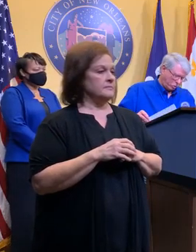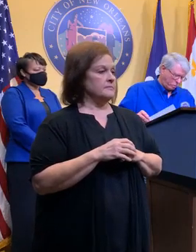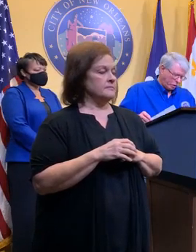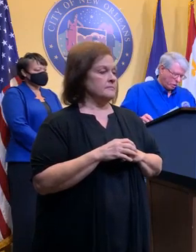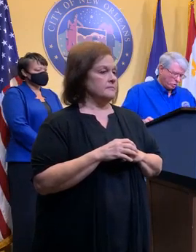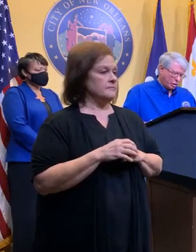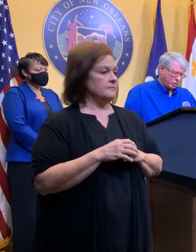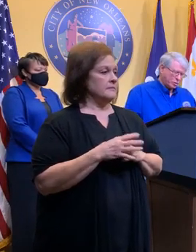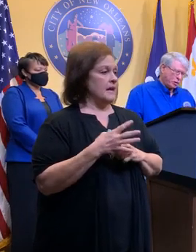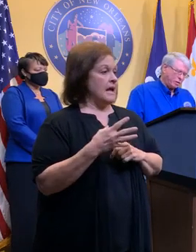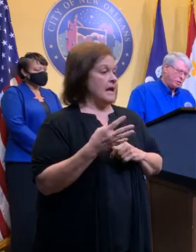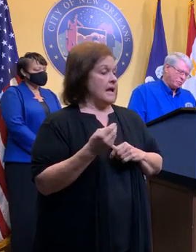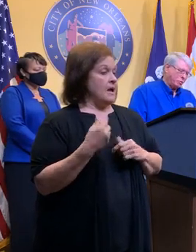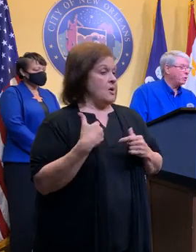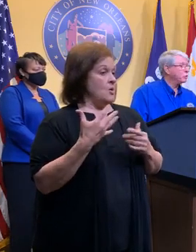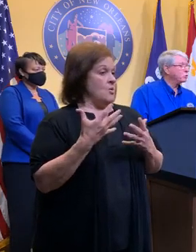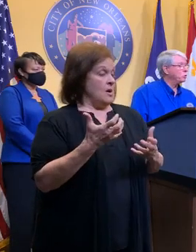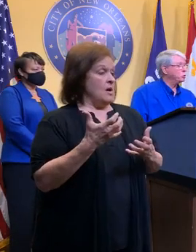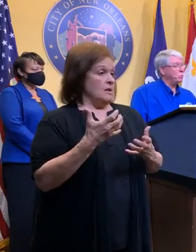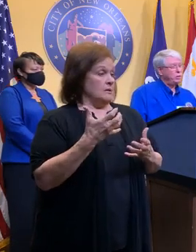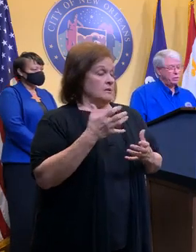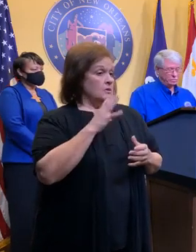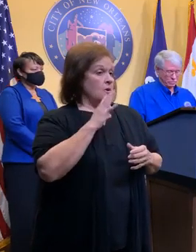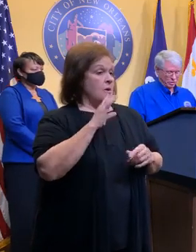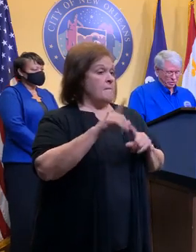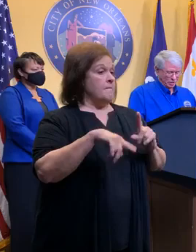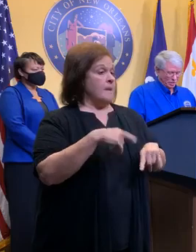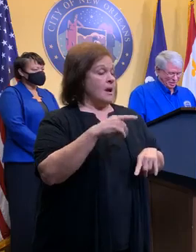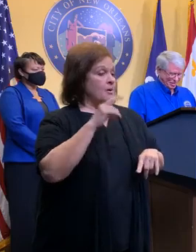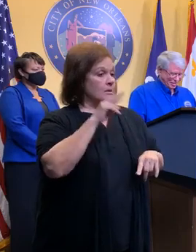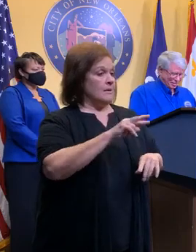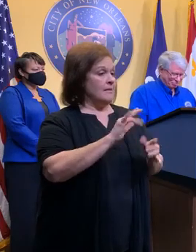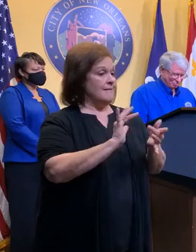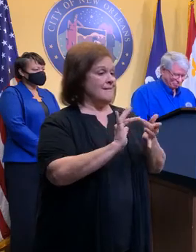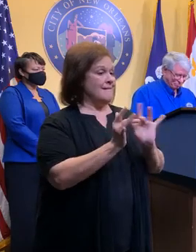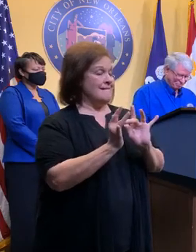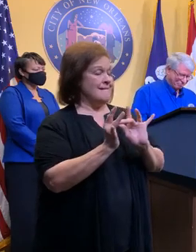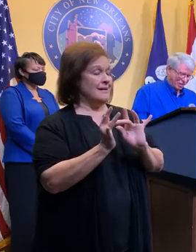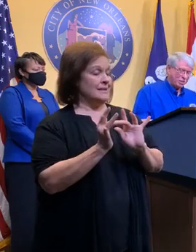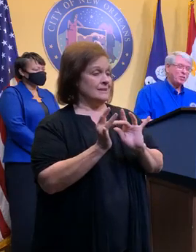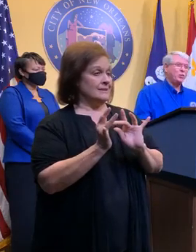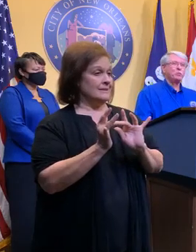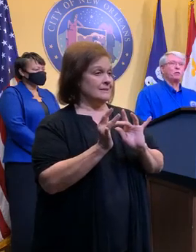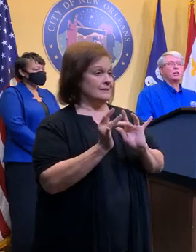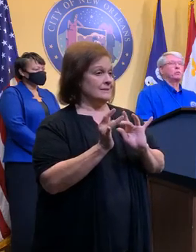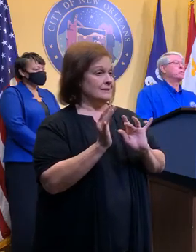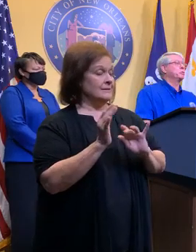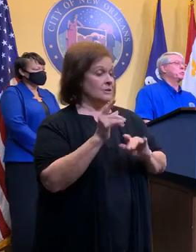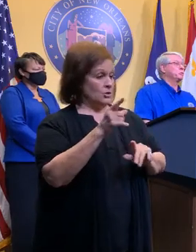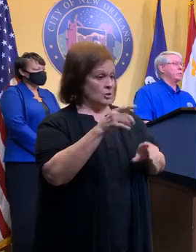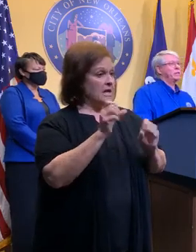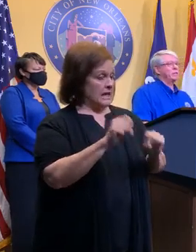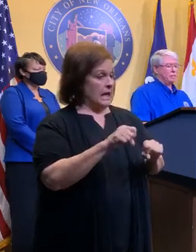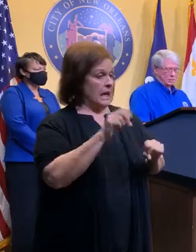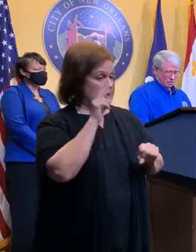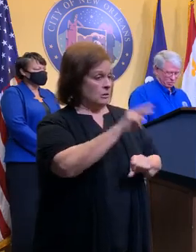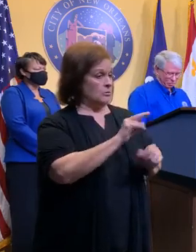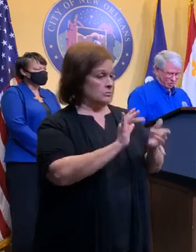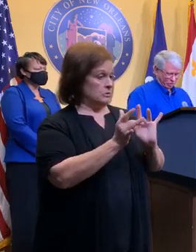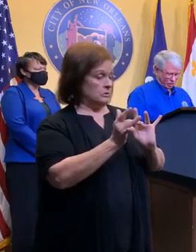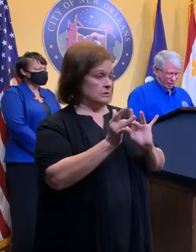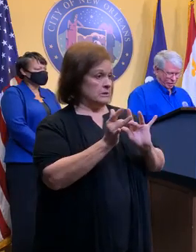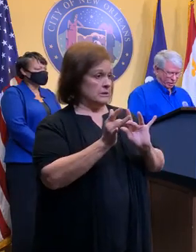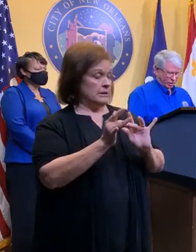And I would like to say, regarding social media, you can follow us on social media.